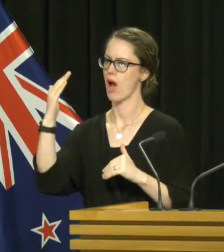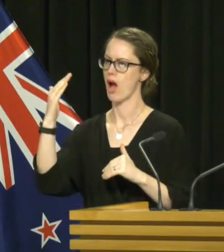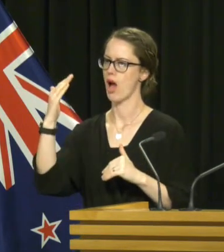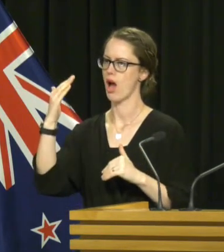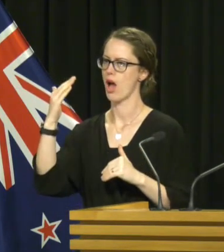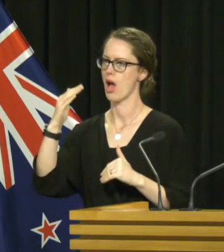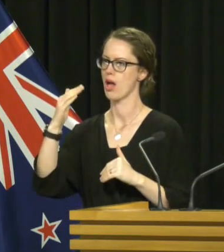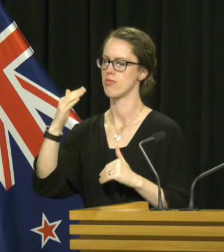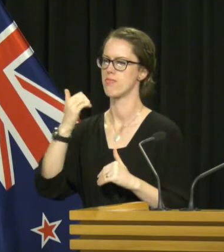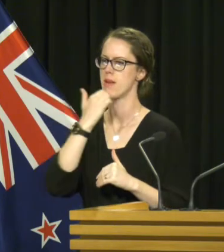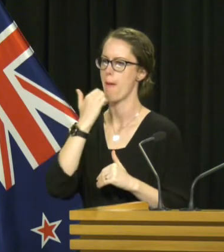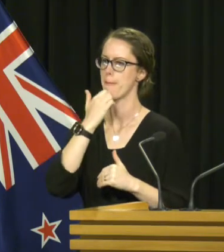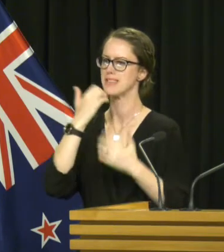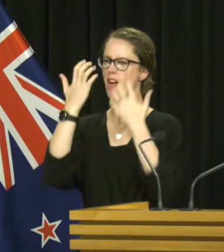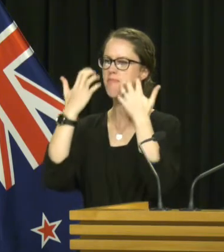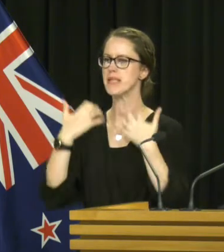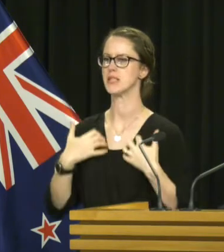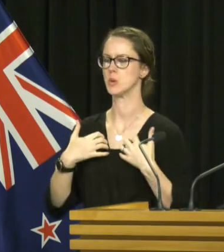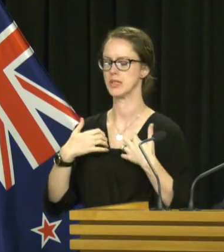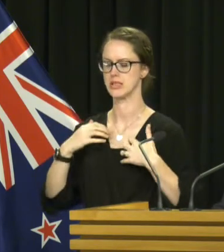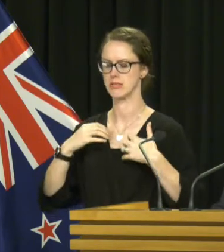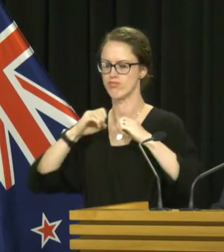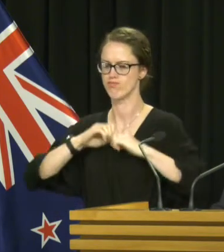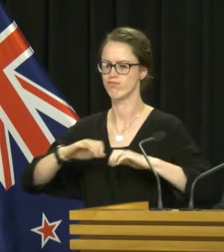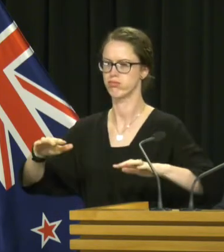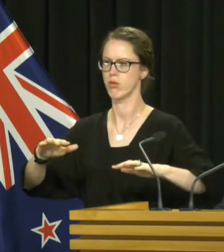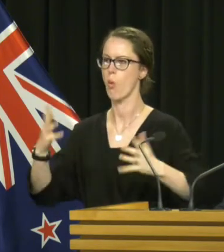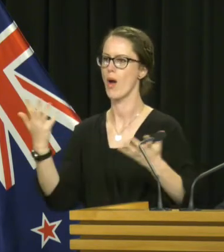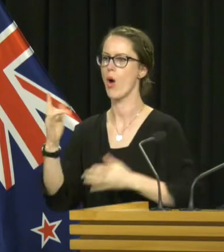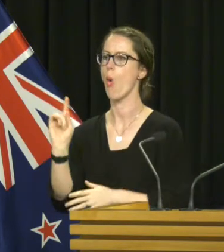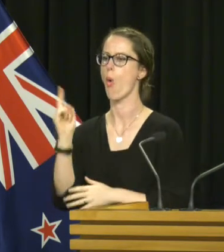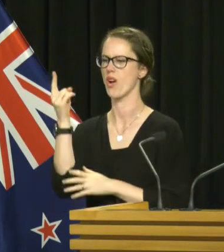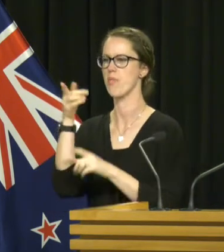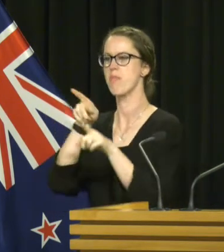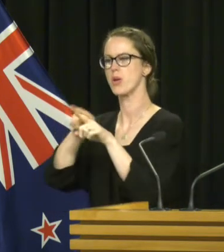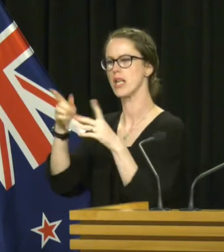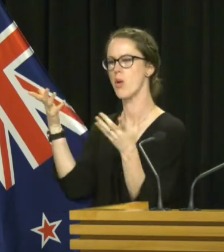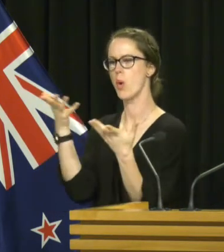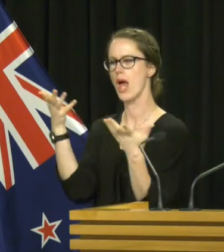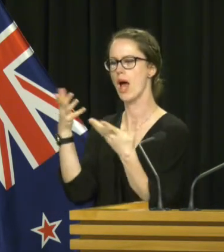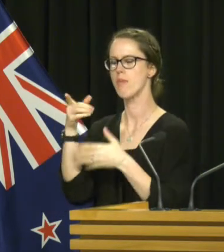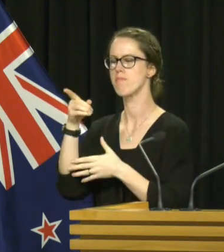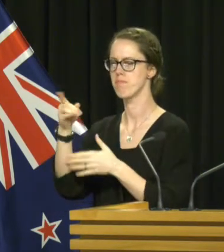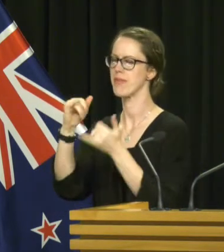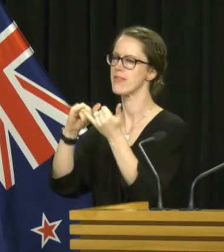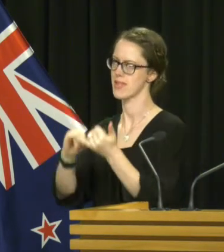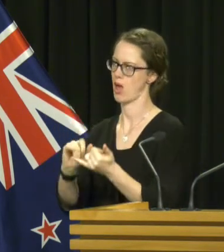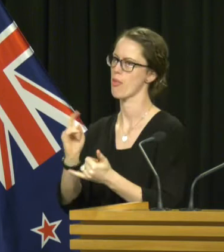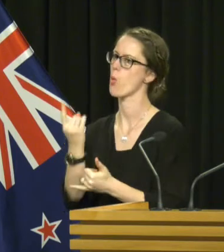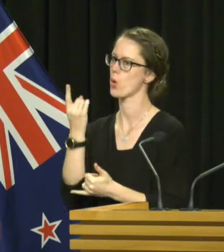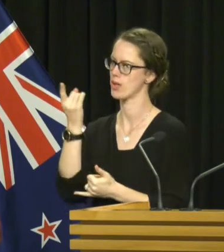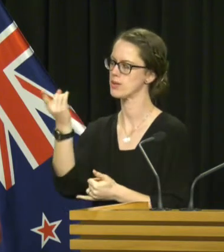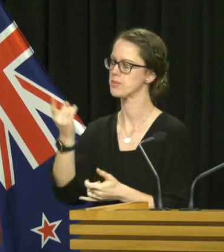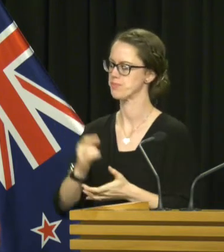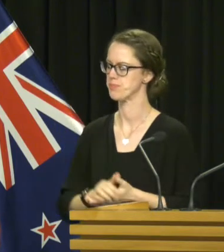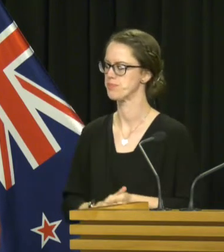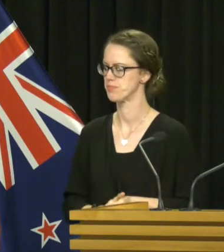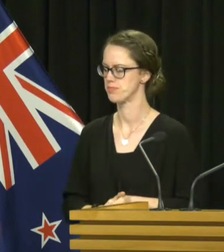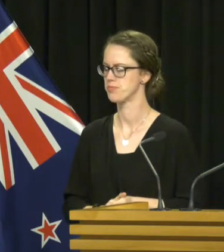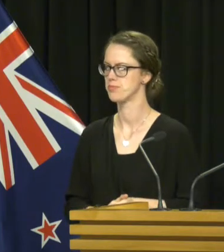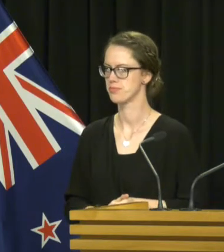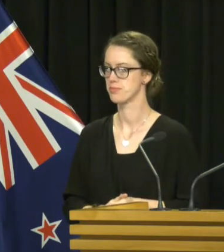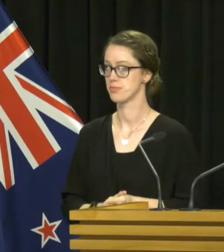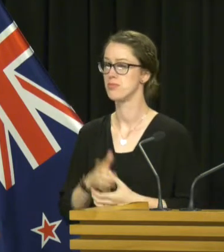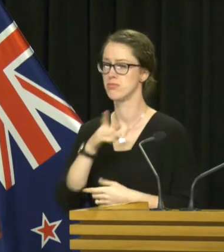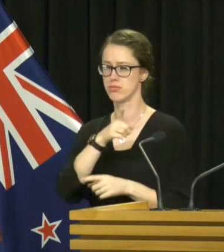rates of measles infections in Auckland, predominantly in South Auckland. And as